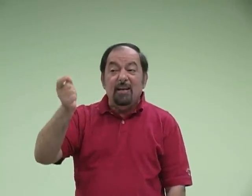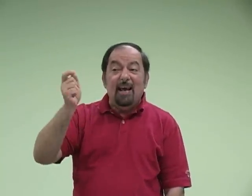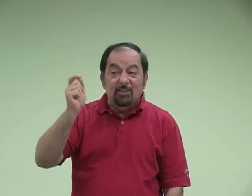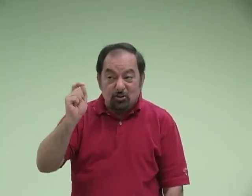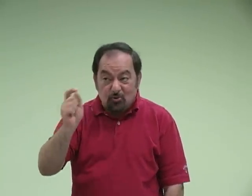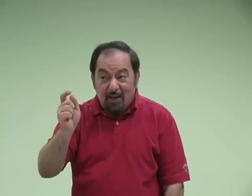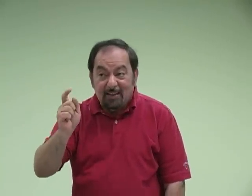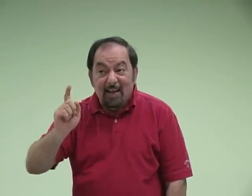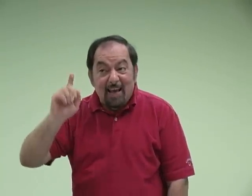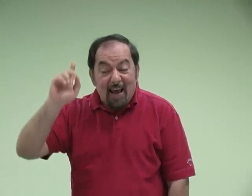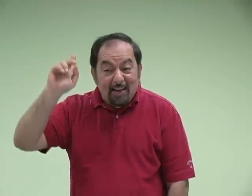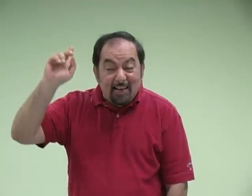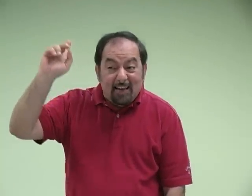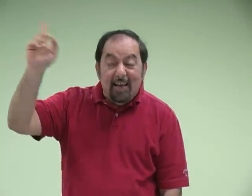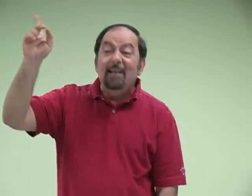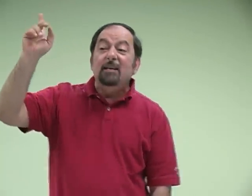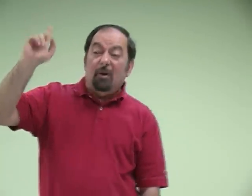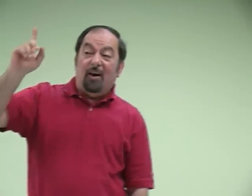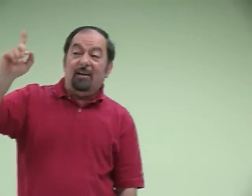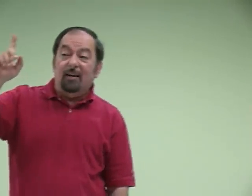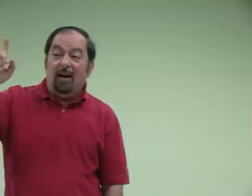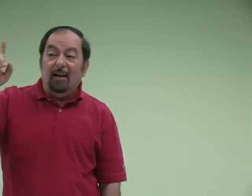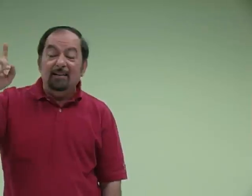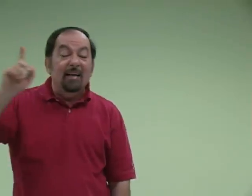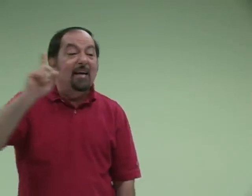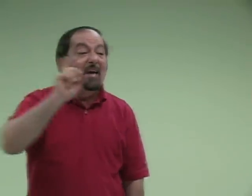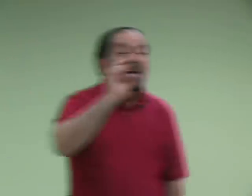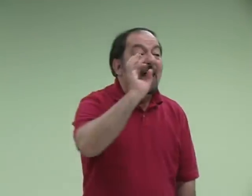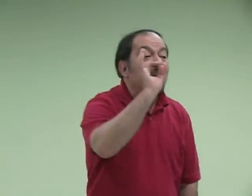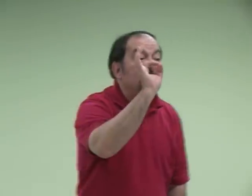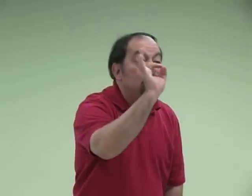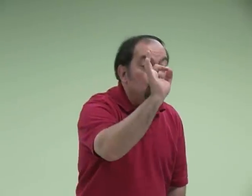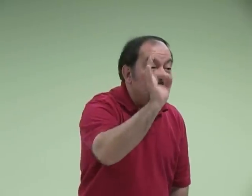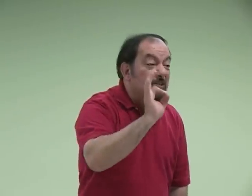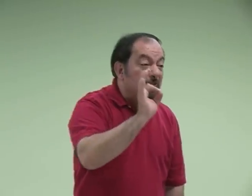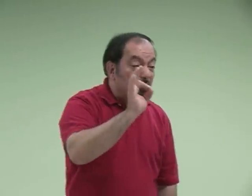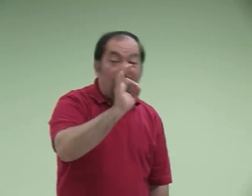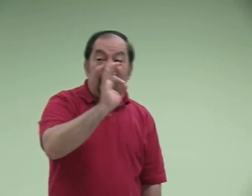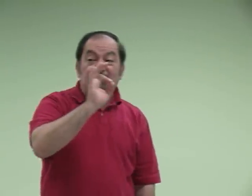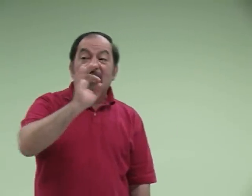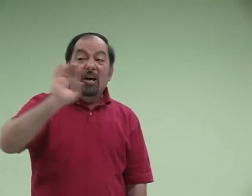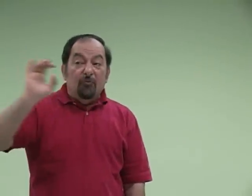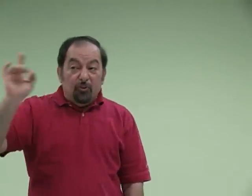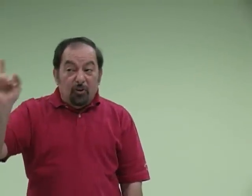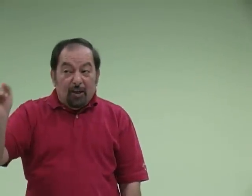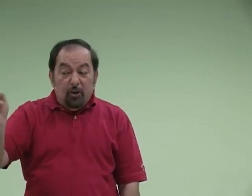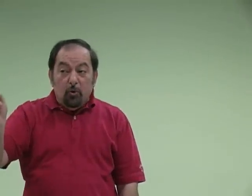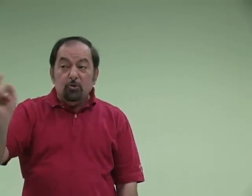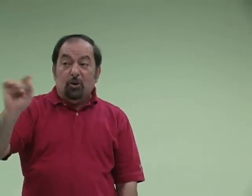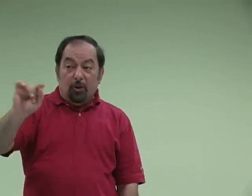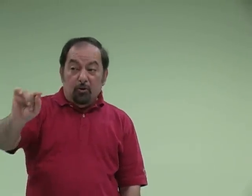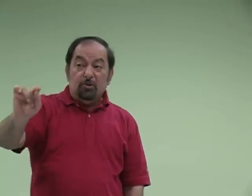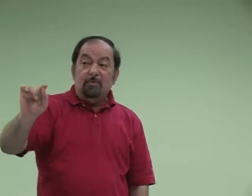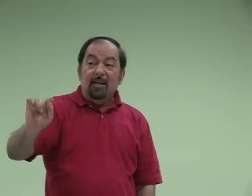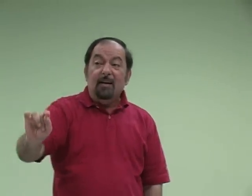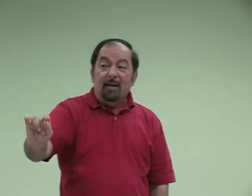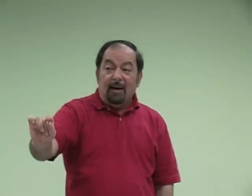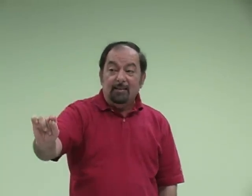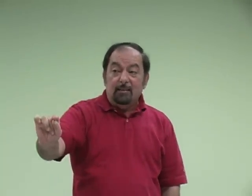and strength and the kingdom of our God and the dunamis of His Christ. For the accuser who accuses Him day and night,